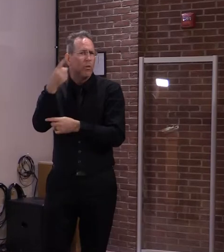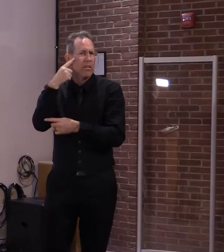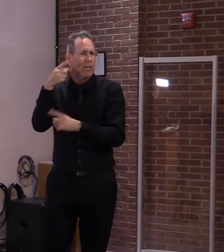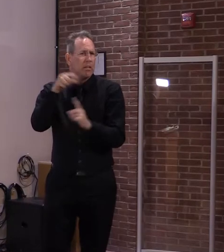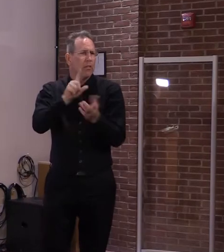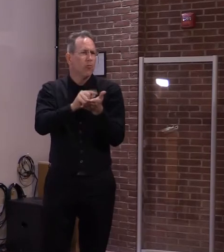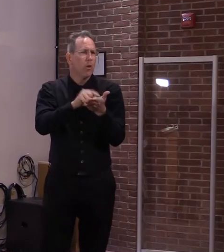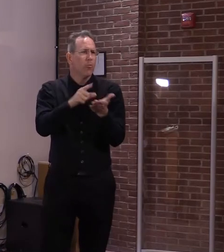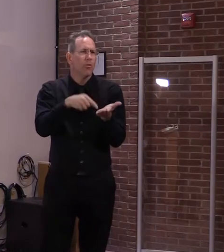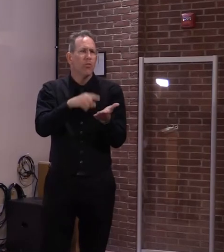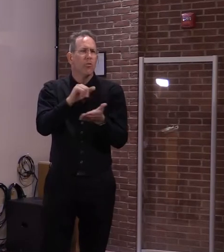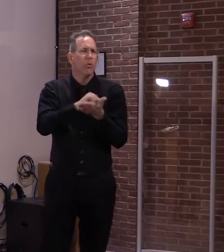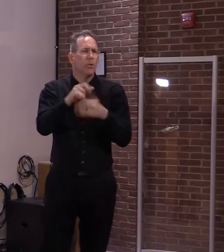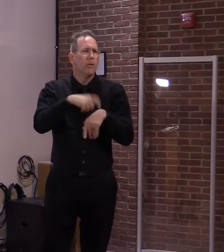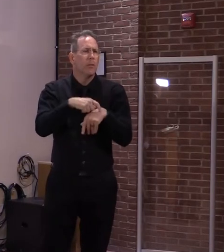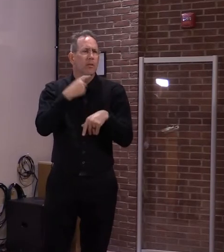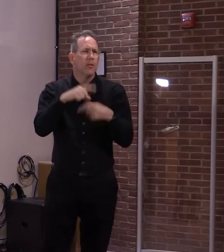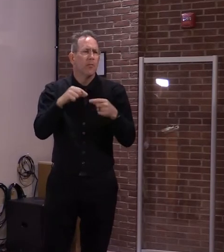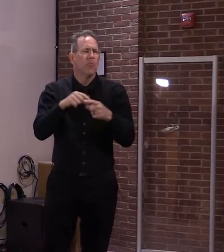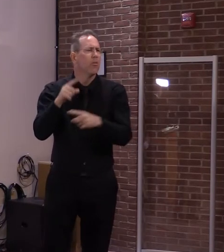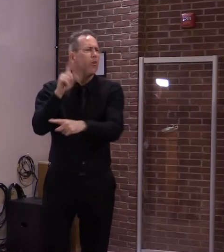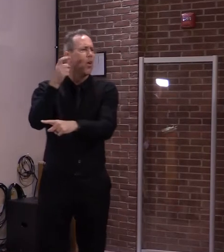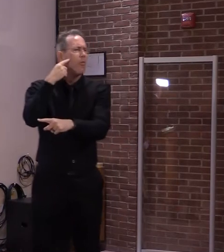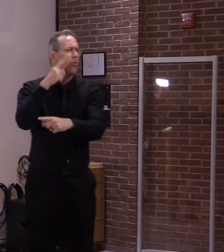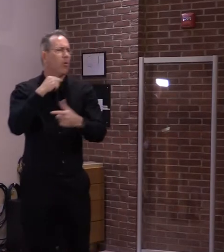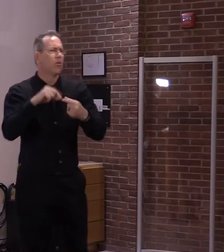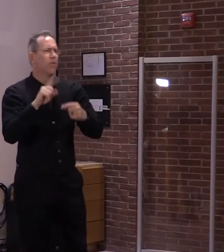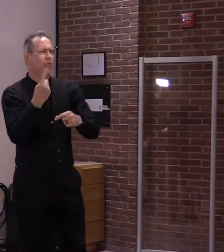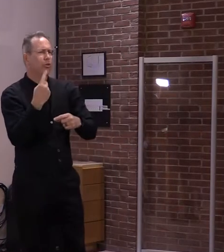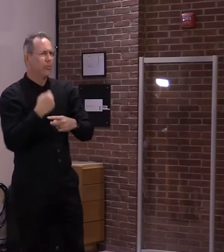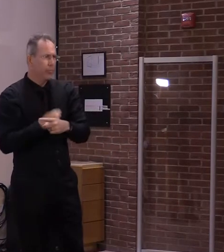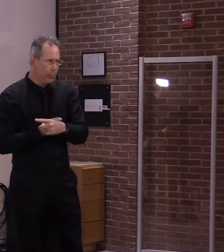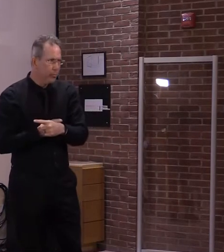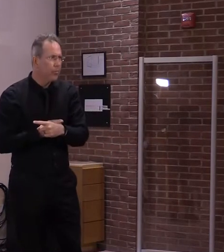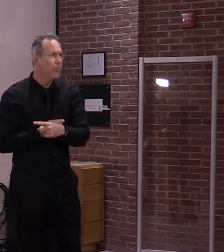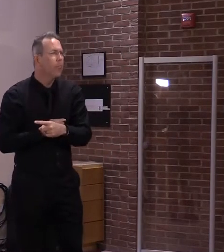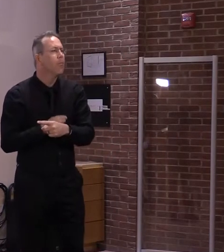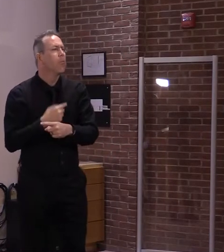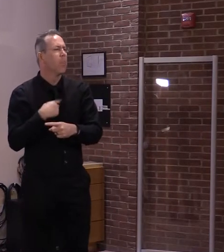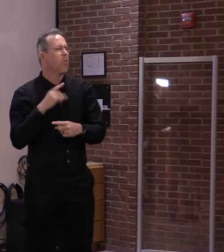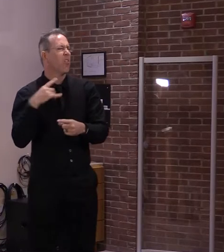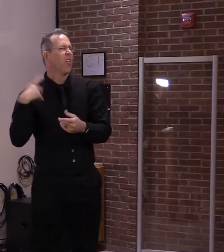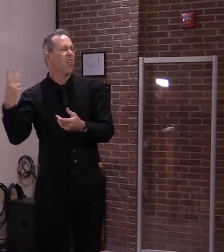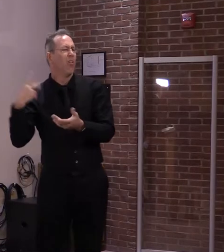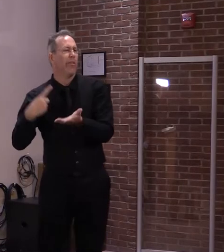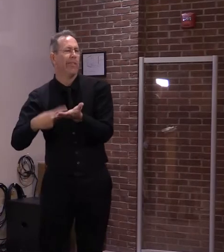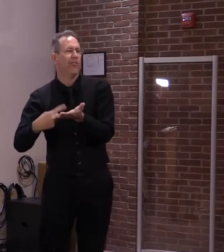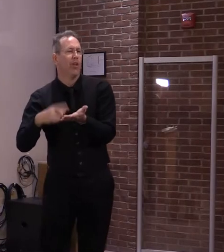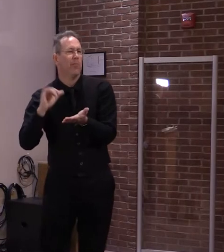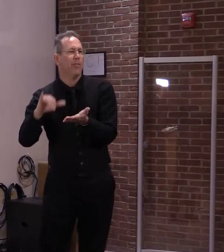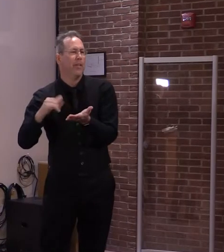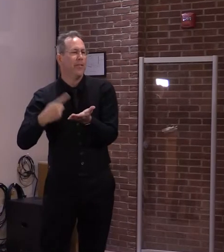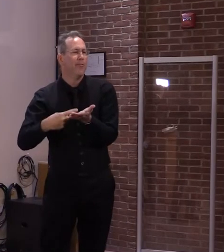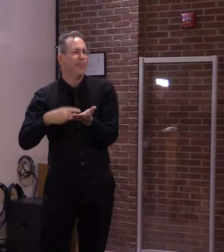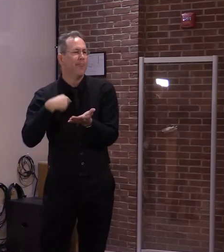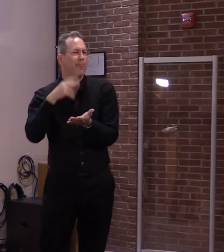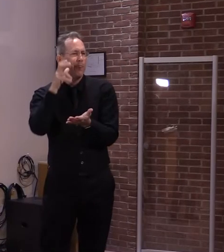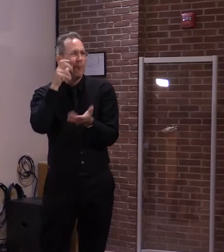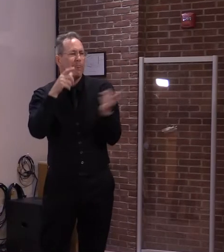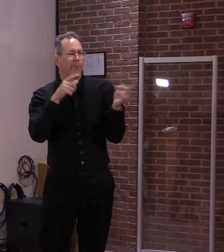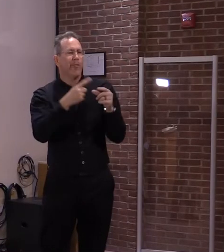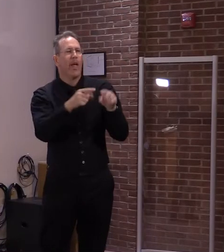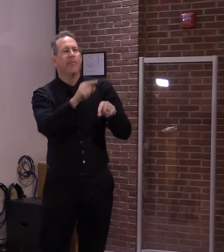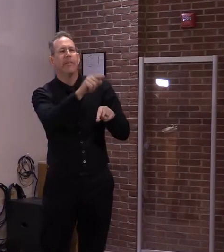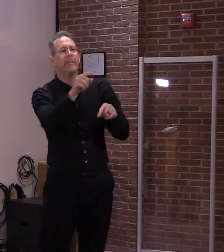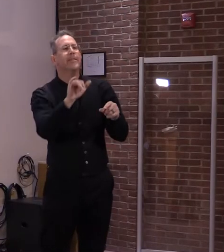the last couple of weeks. And then we heard that the CDC was going to come out with their own guidance. And we wanted to wait and see what they came up